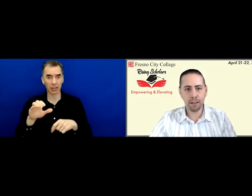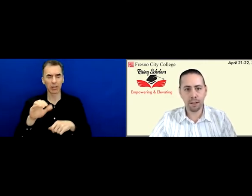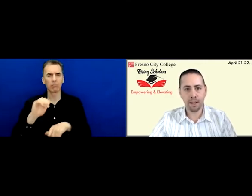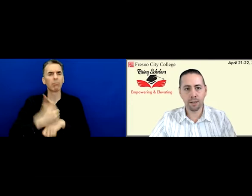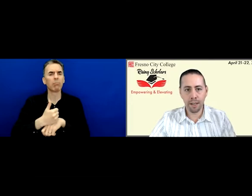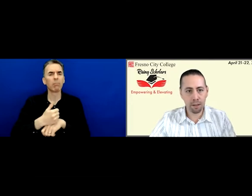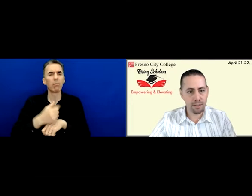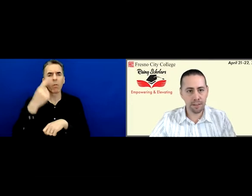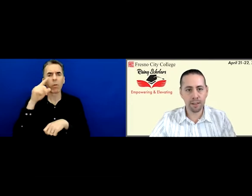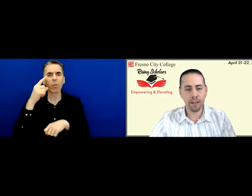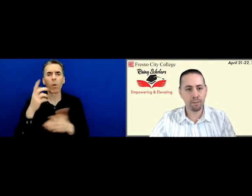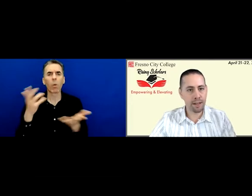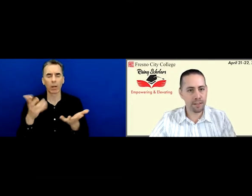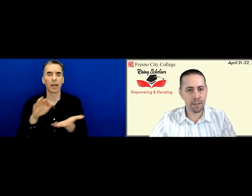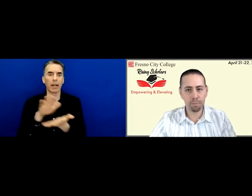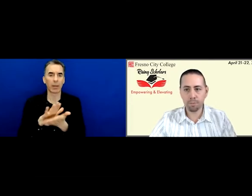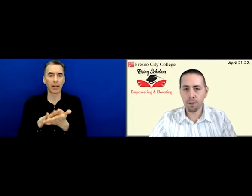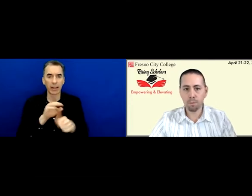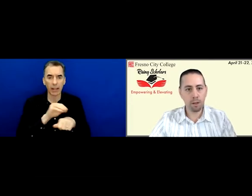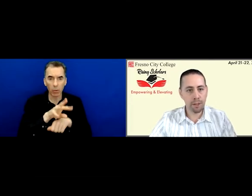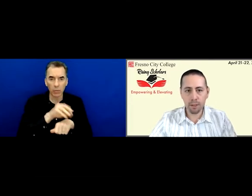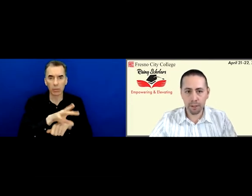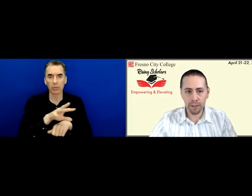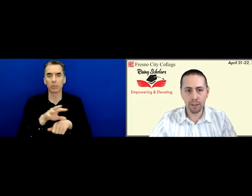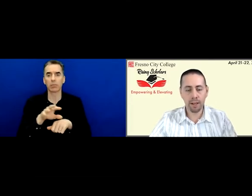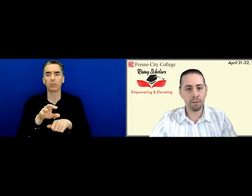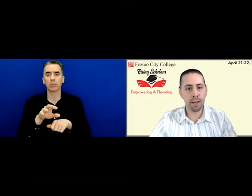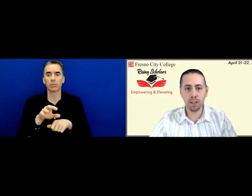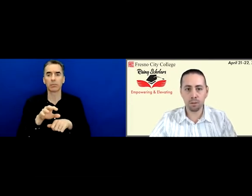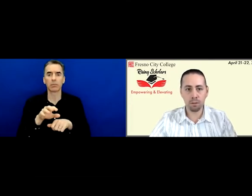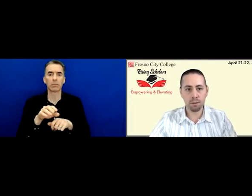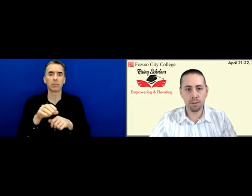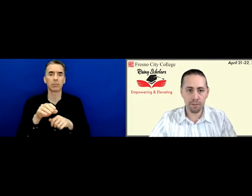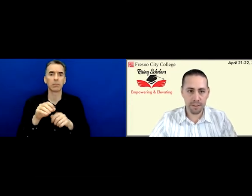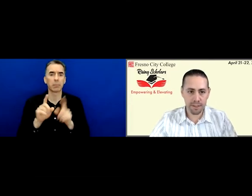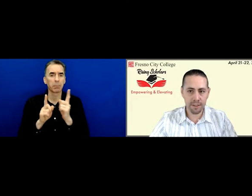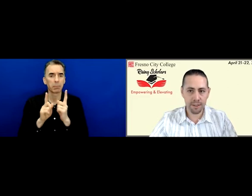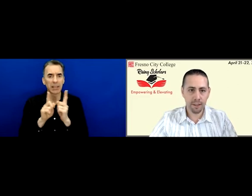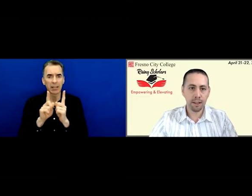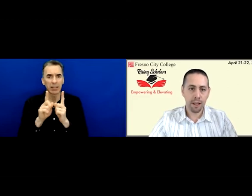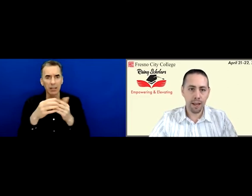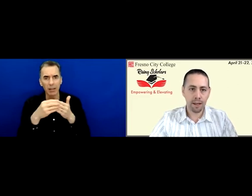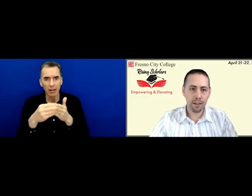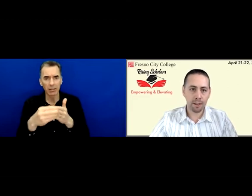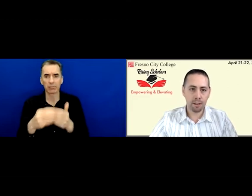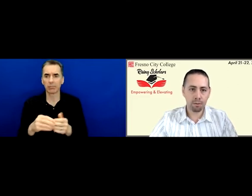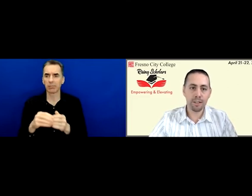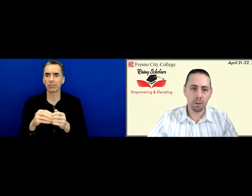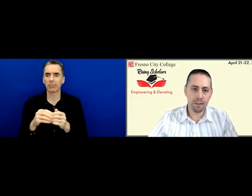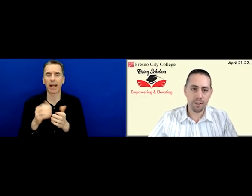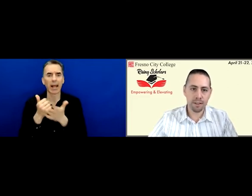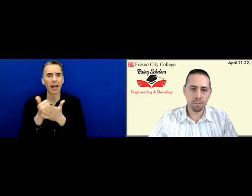provide academic counseling, advising, peer mentoring, navigational services, and